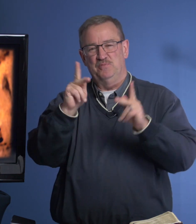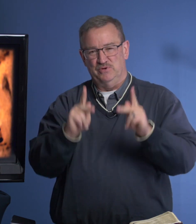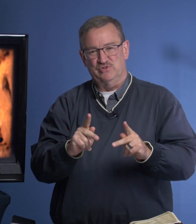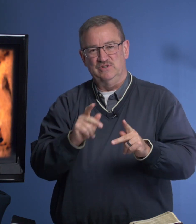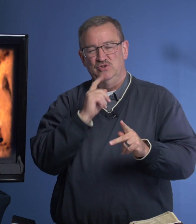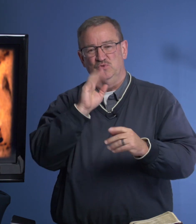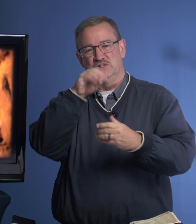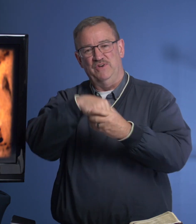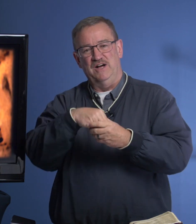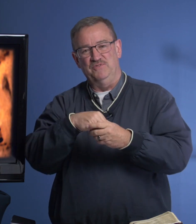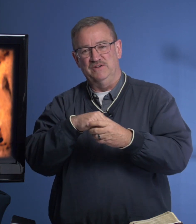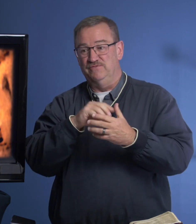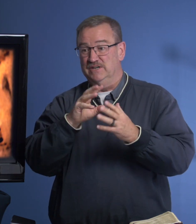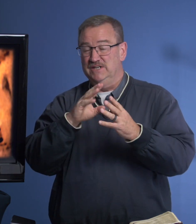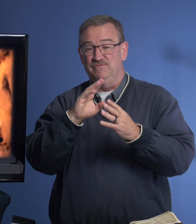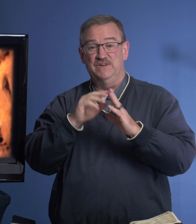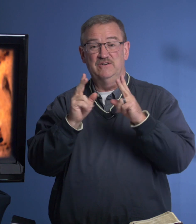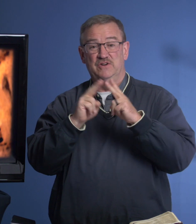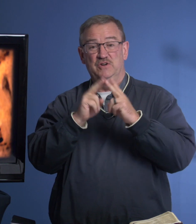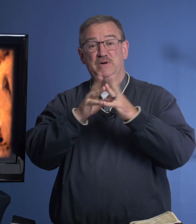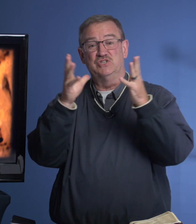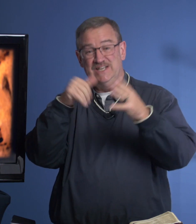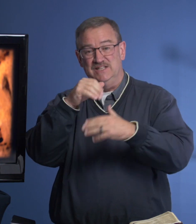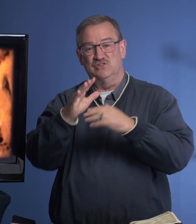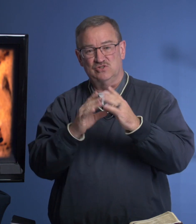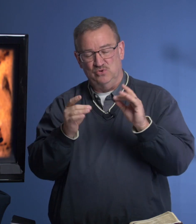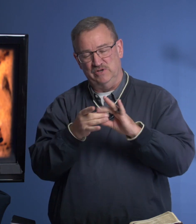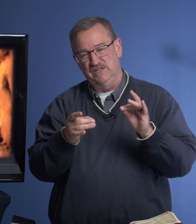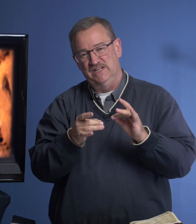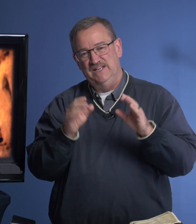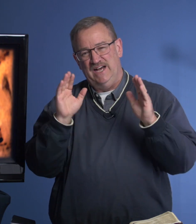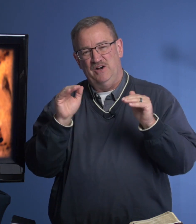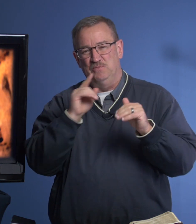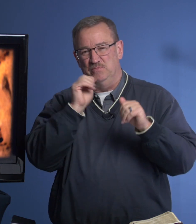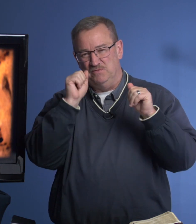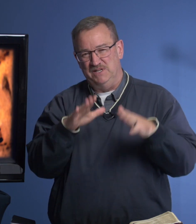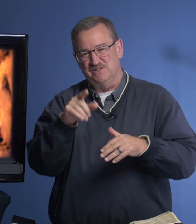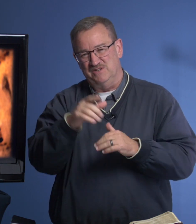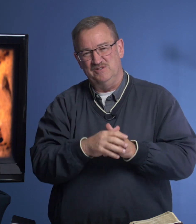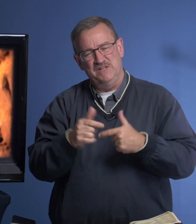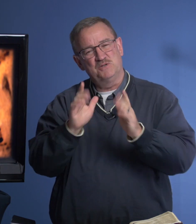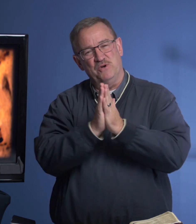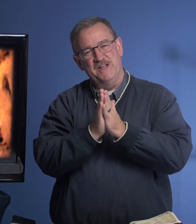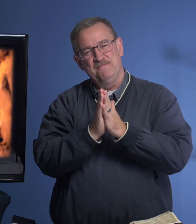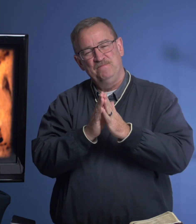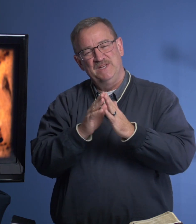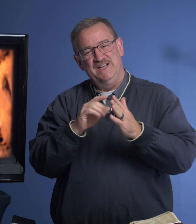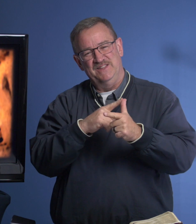person who was involved very, very, very, very much in this story. I hope it will be a blessing to you. But let's pray, and